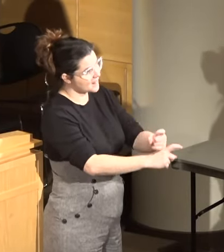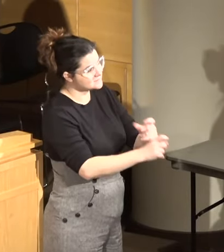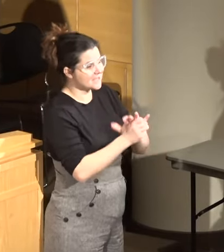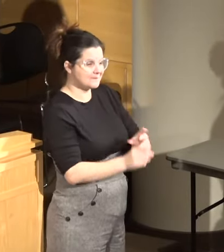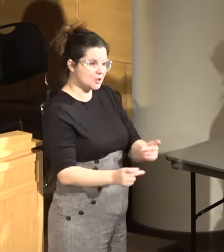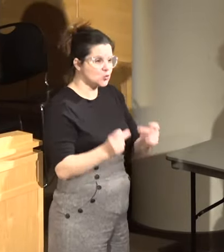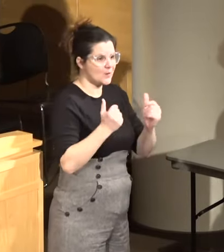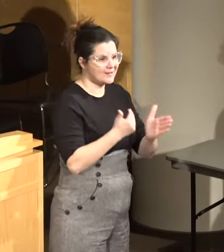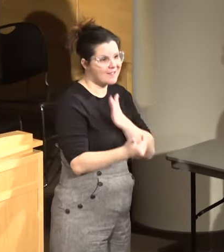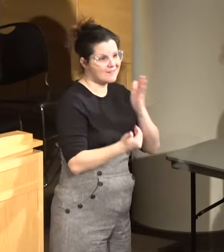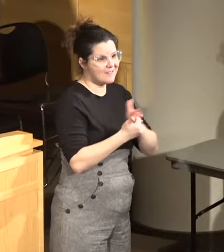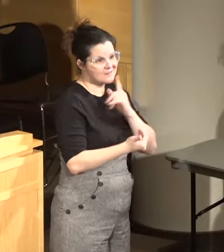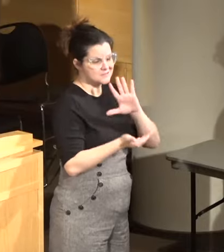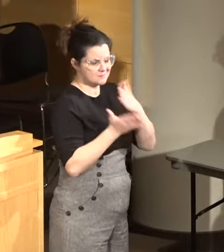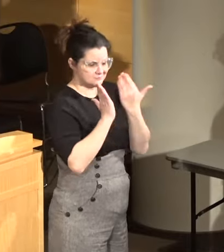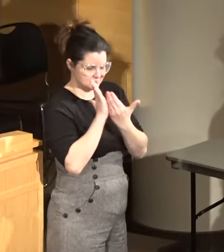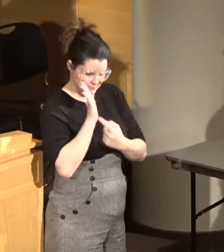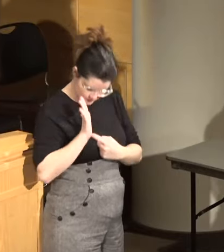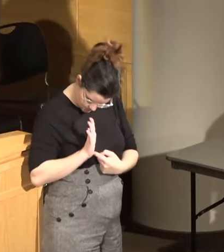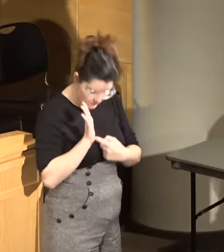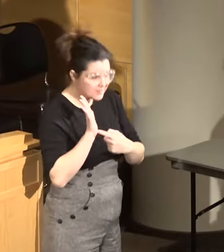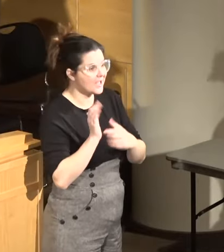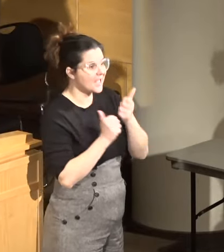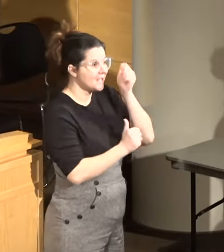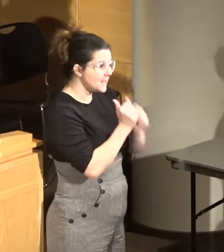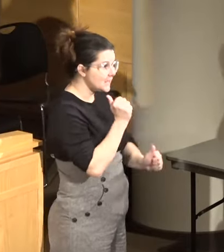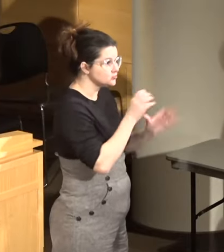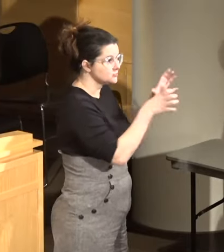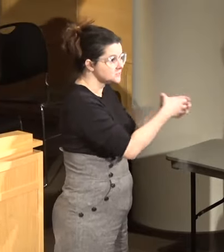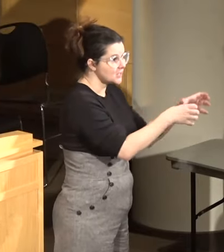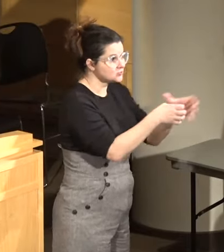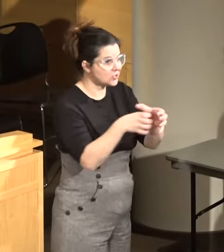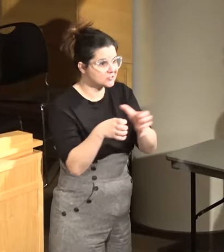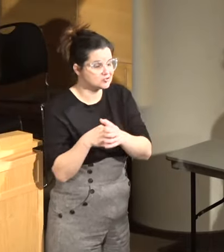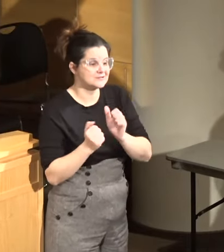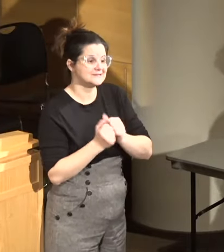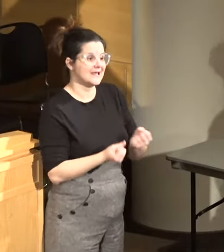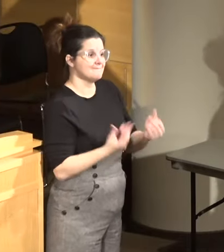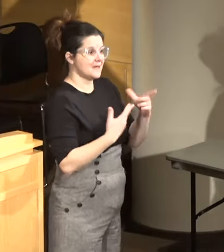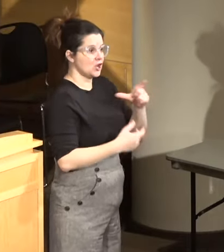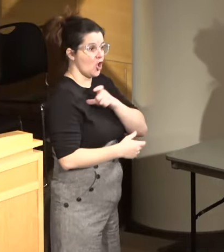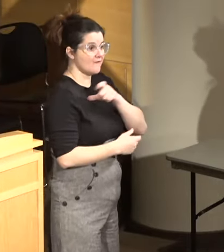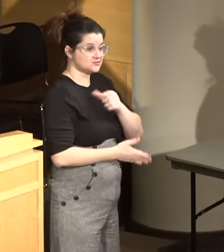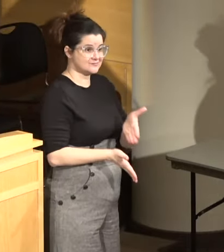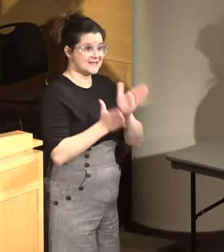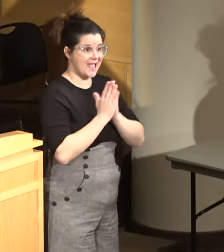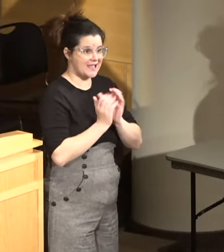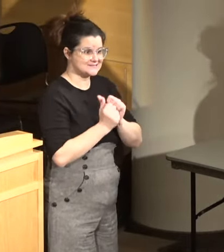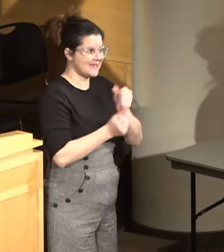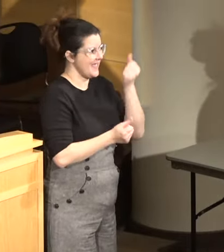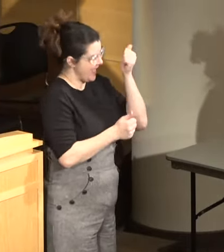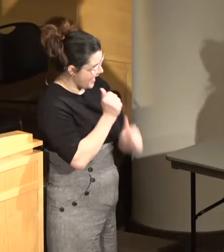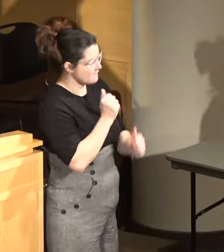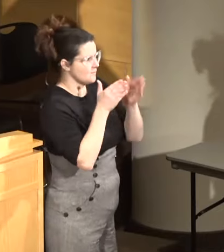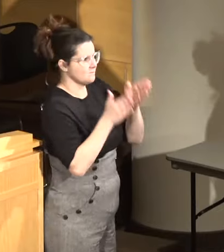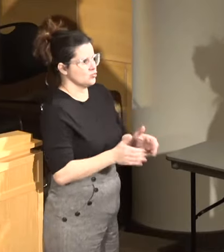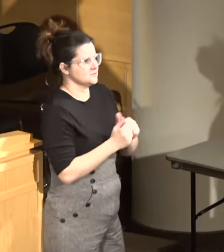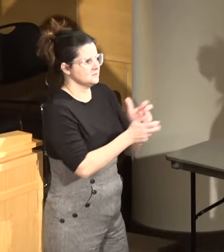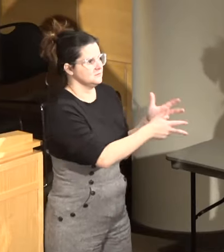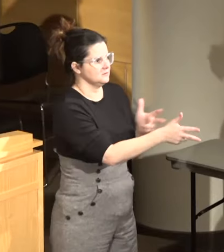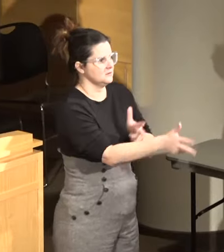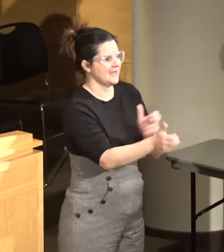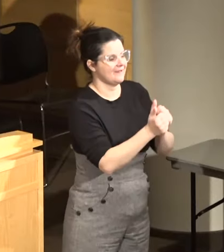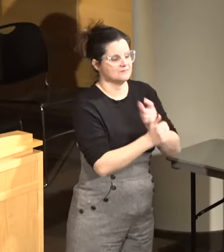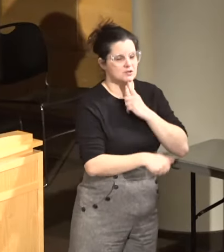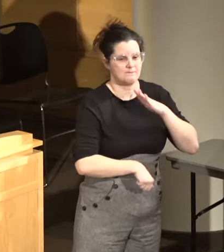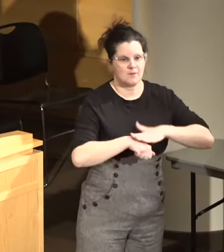quick and easy. And like here in each of these stations, this number of officers is asking every person they stop if they're on